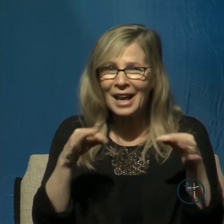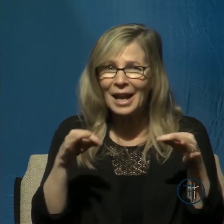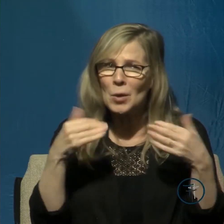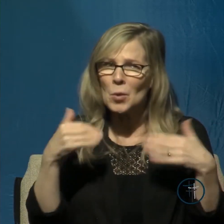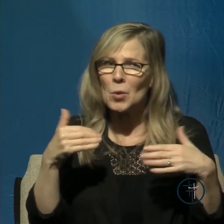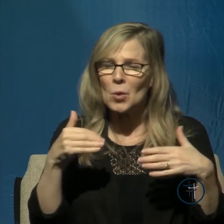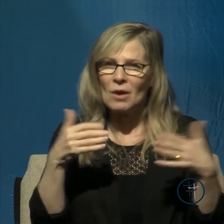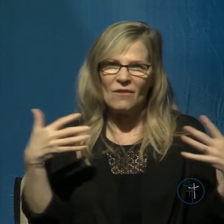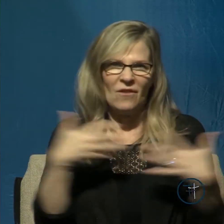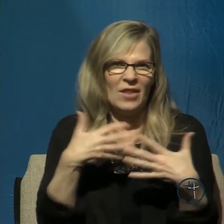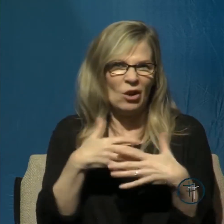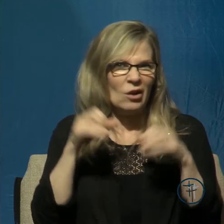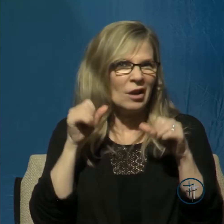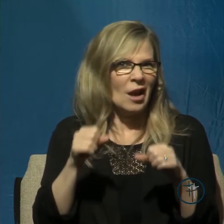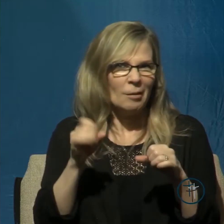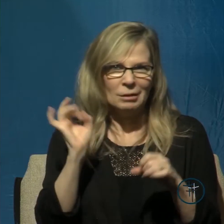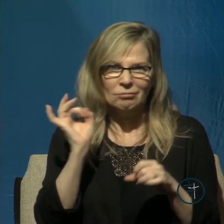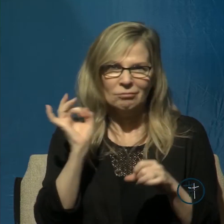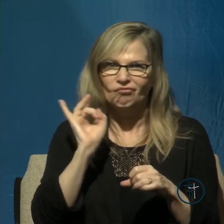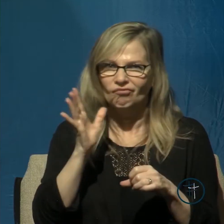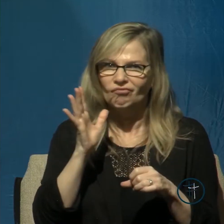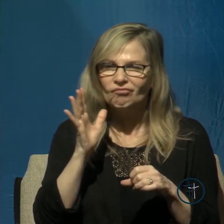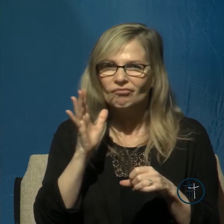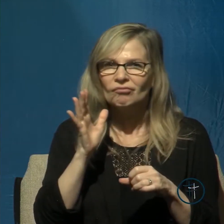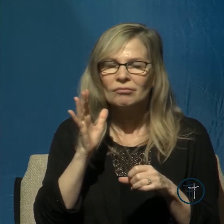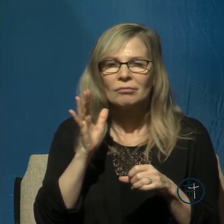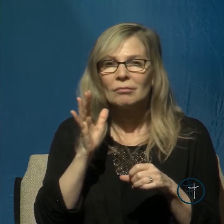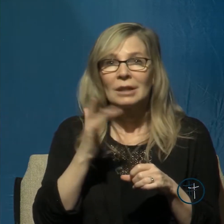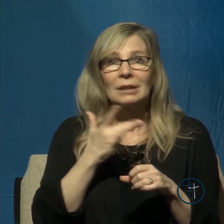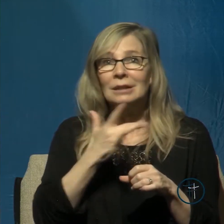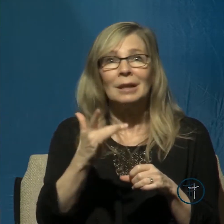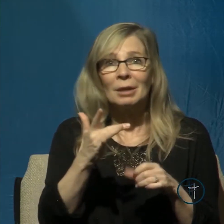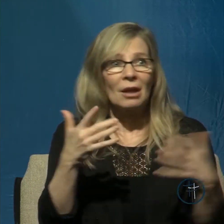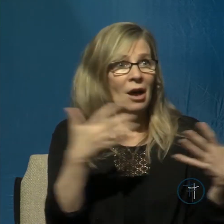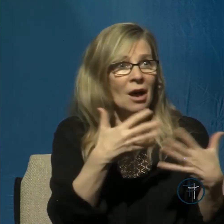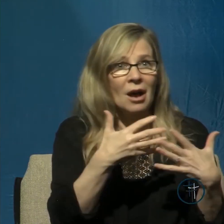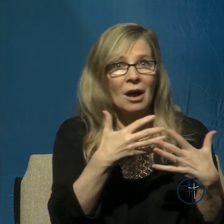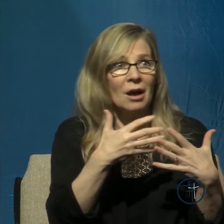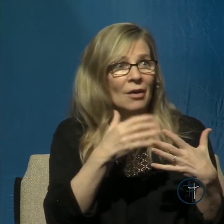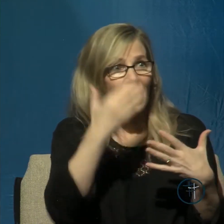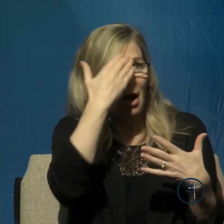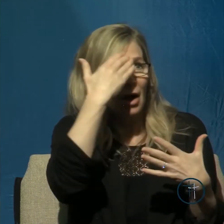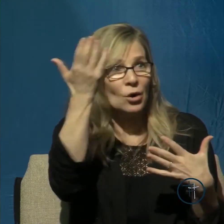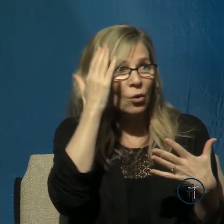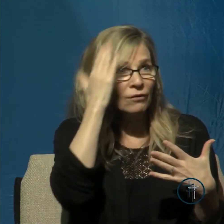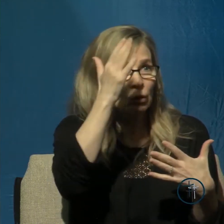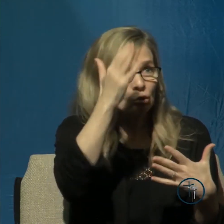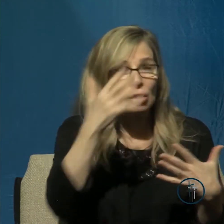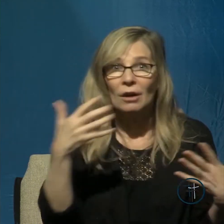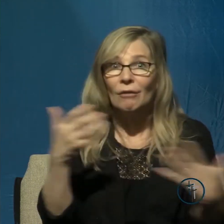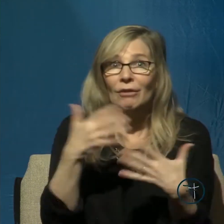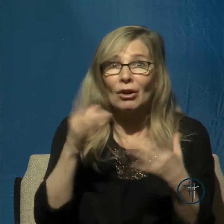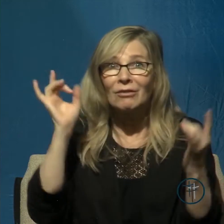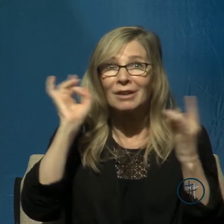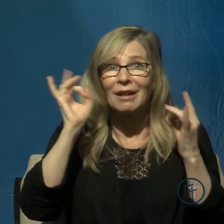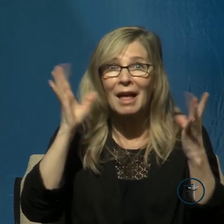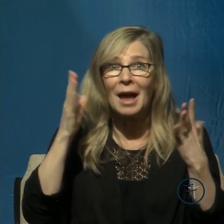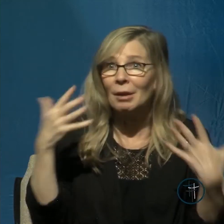our fears can be. He said our fears are directed in so many areas. Fear of the unknown, fear of calamity, fear of sickness, fear of